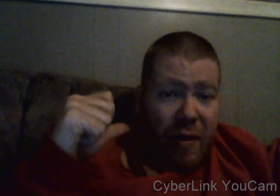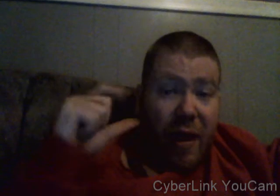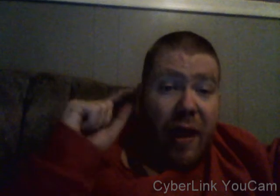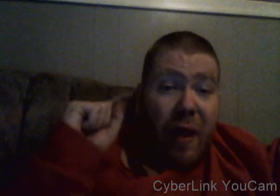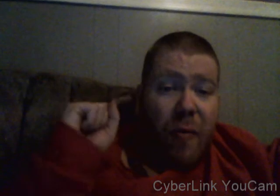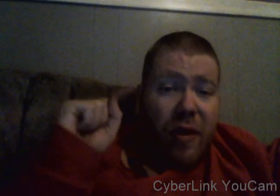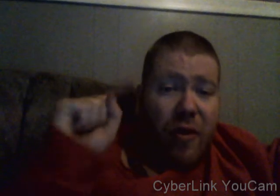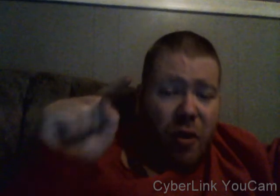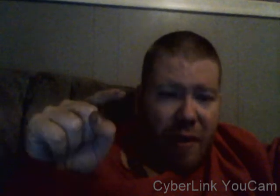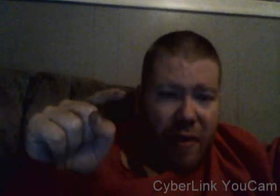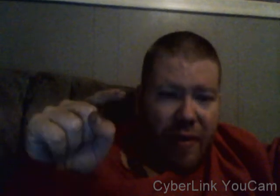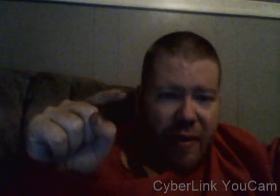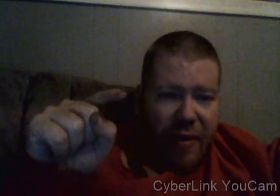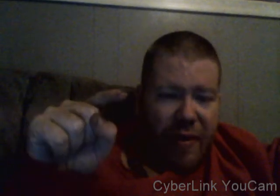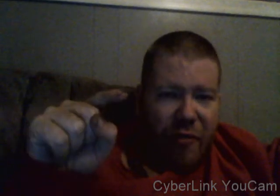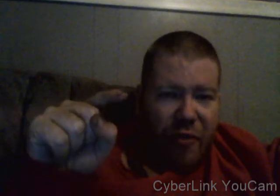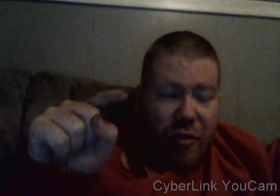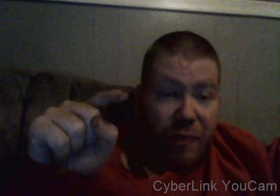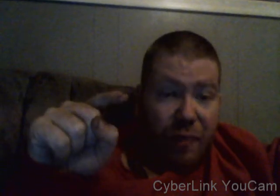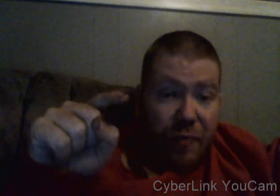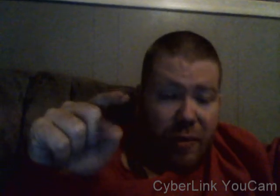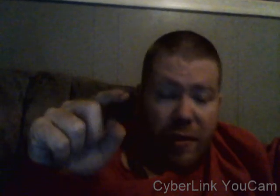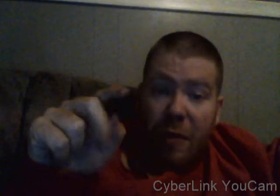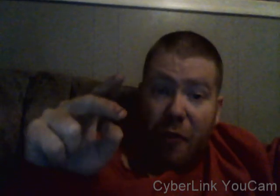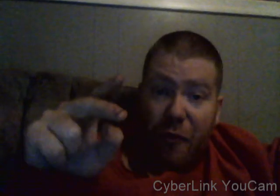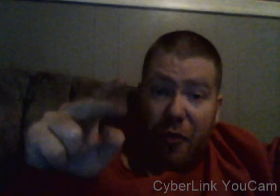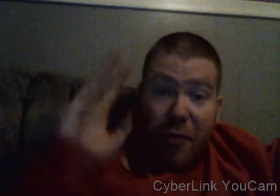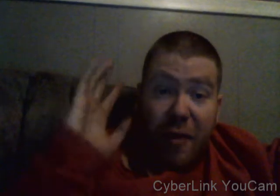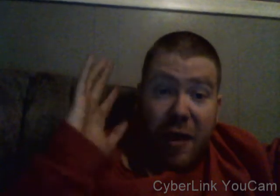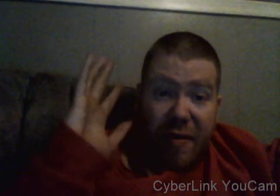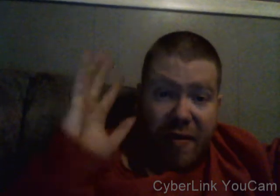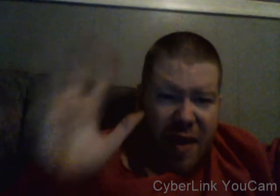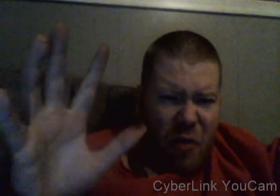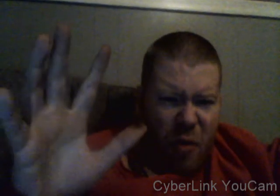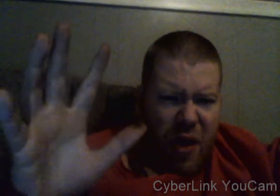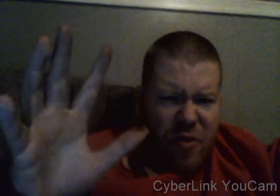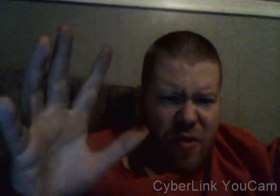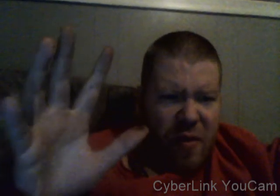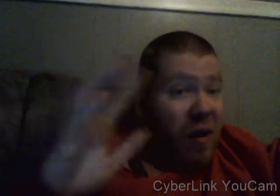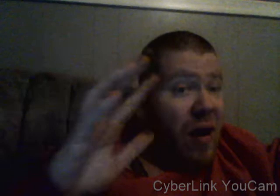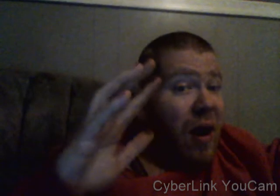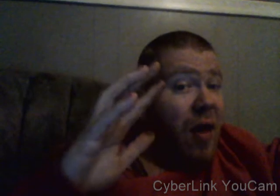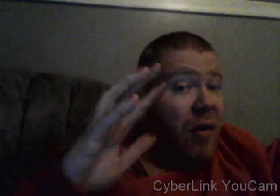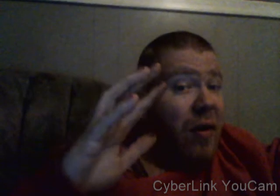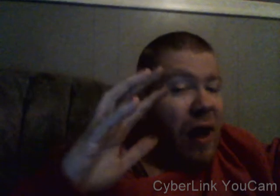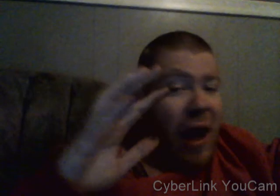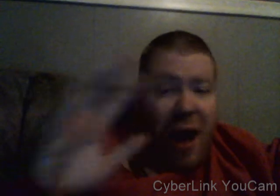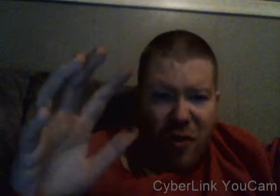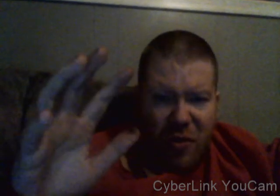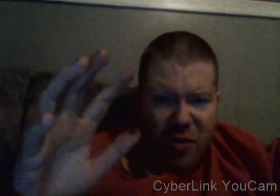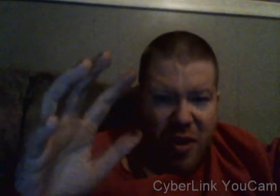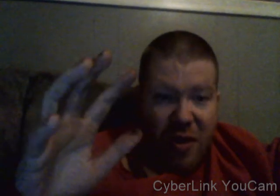and I'm warning you about this film both films stay away from them I don't care how old you are